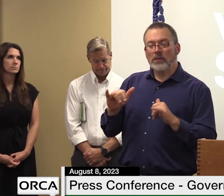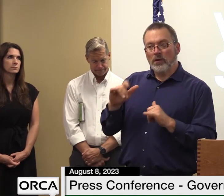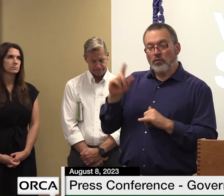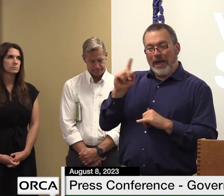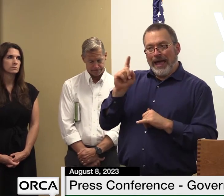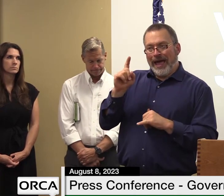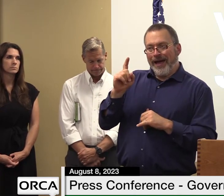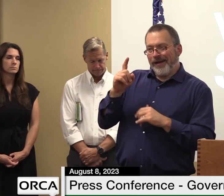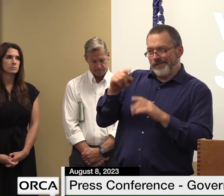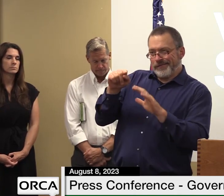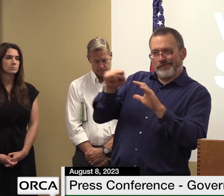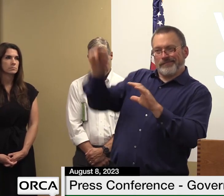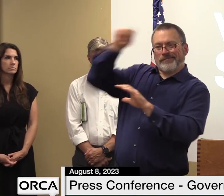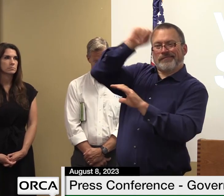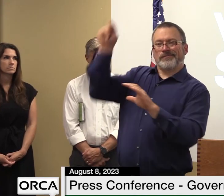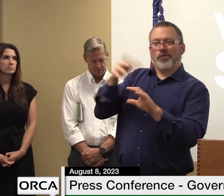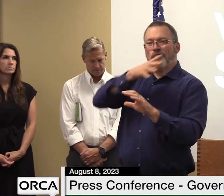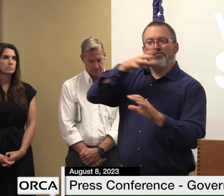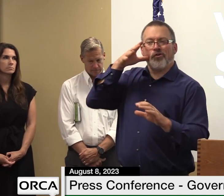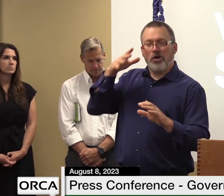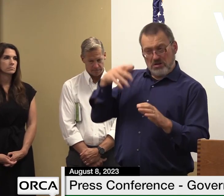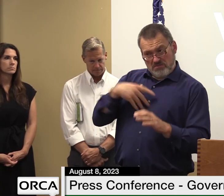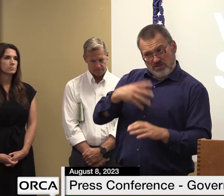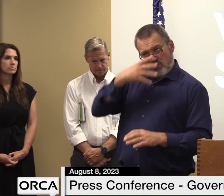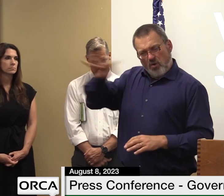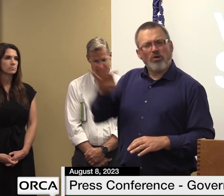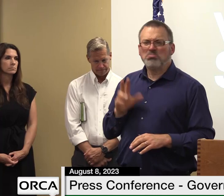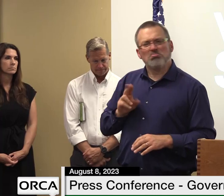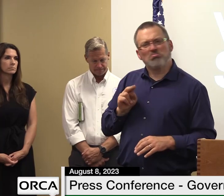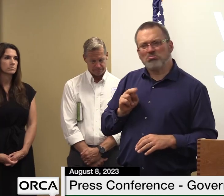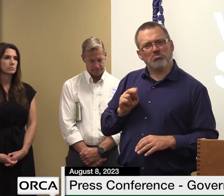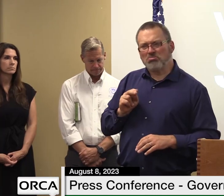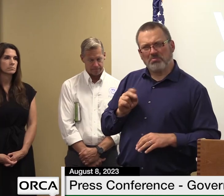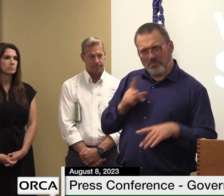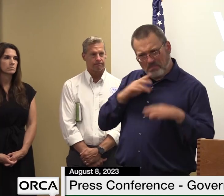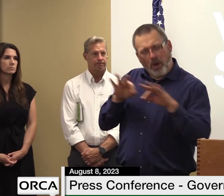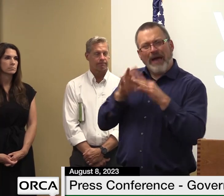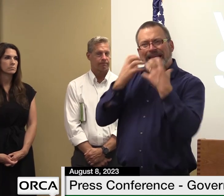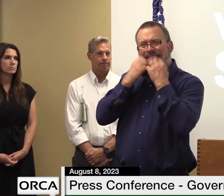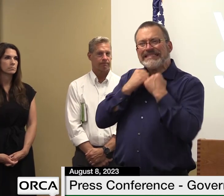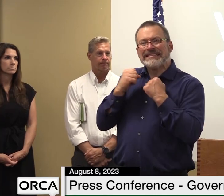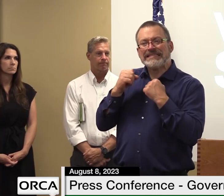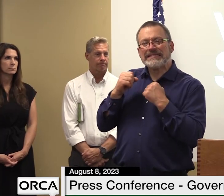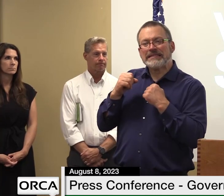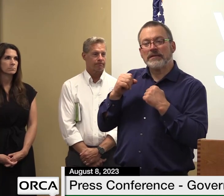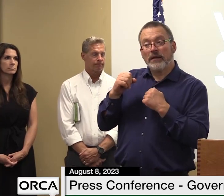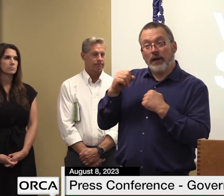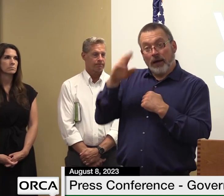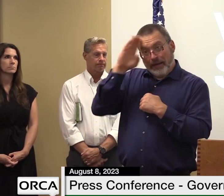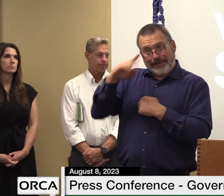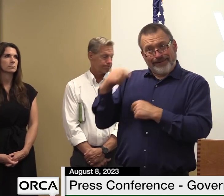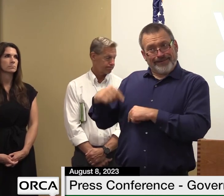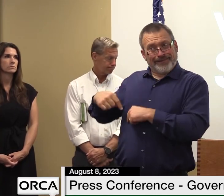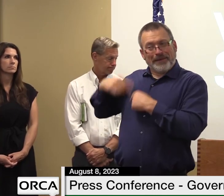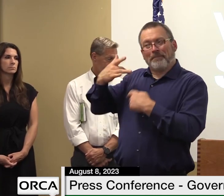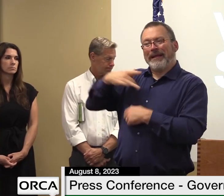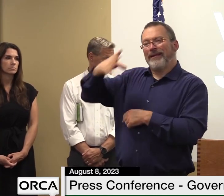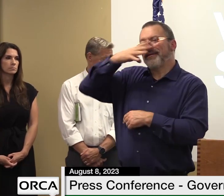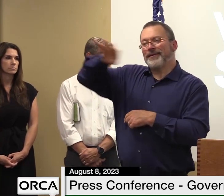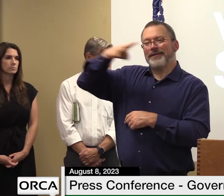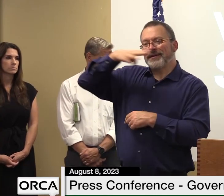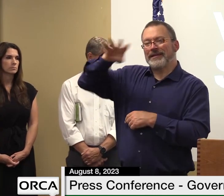have been long forgotten and that's why we wanted to spread out the harpa money geographically across